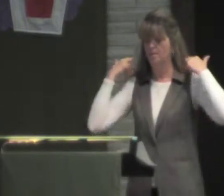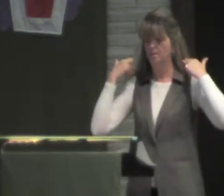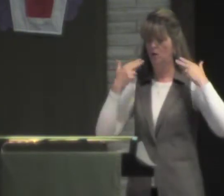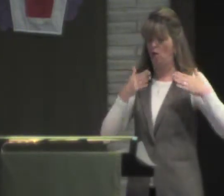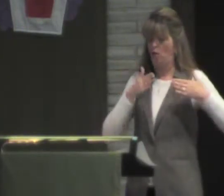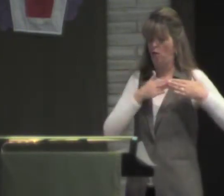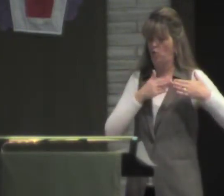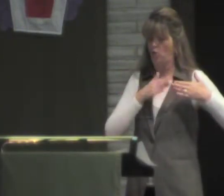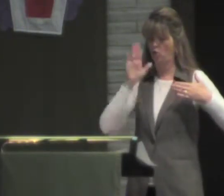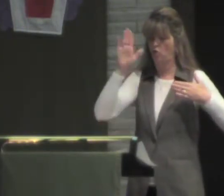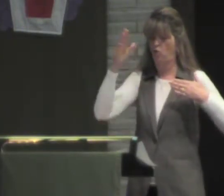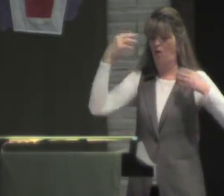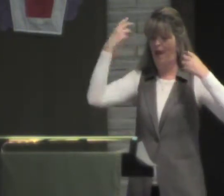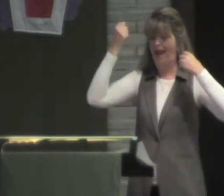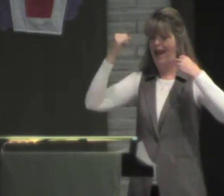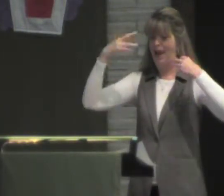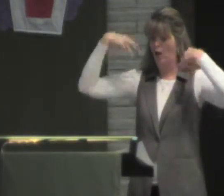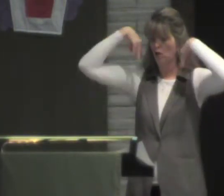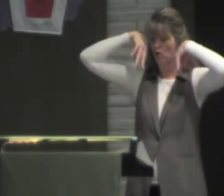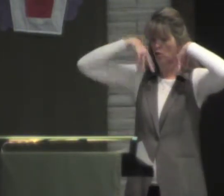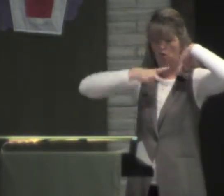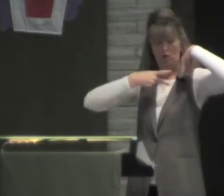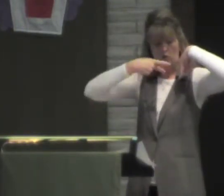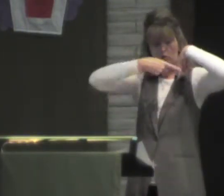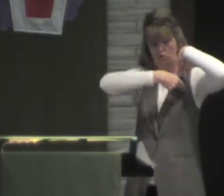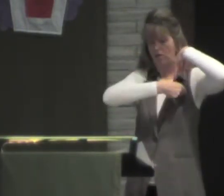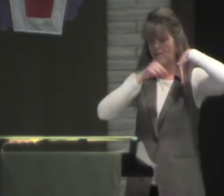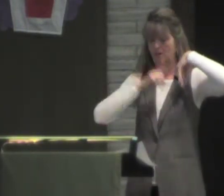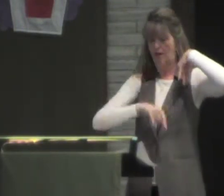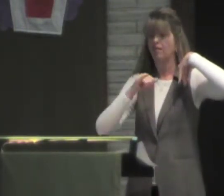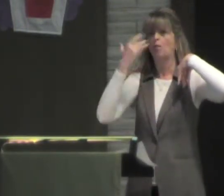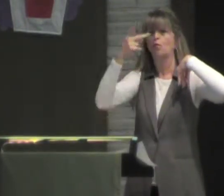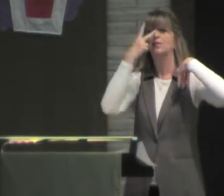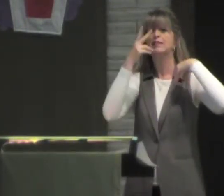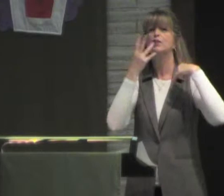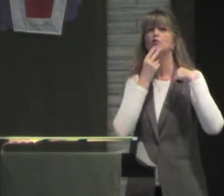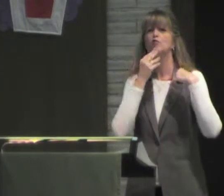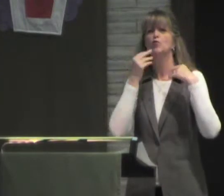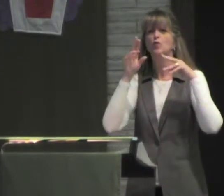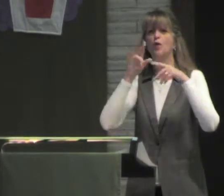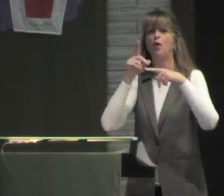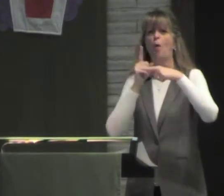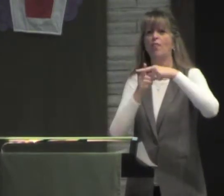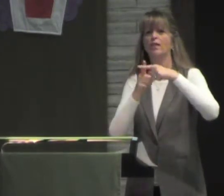You're not allowed to trim the corners of your hair or the edges of your beard.